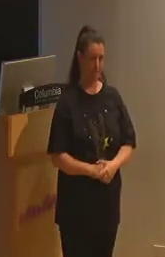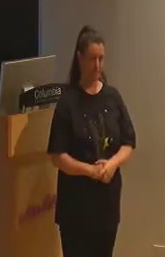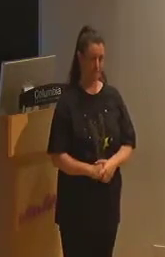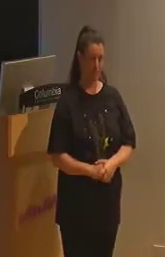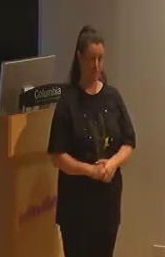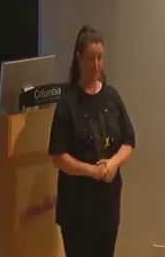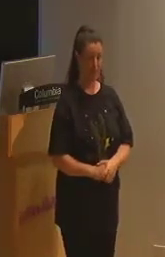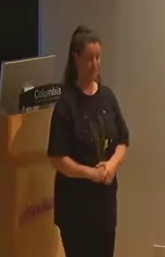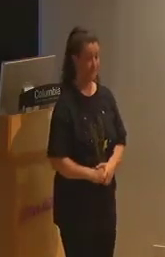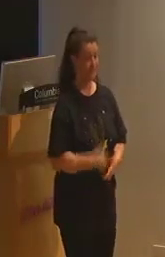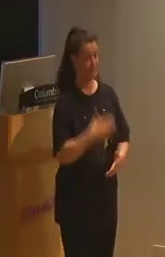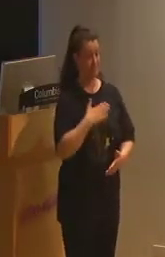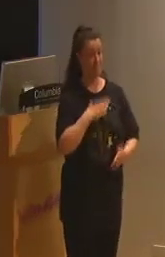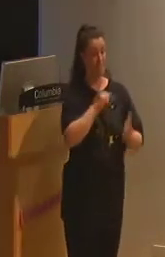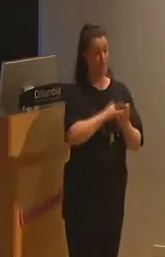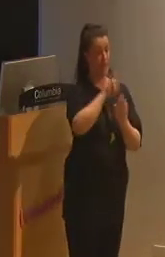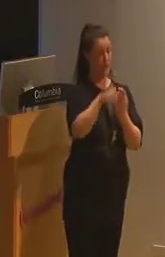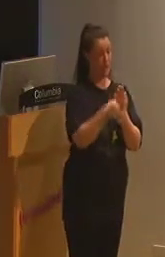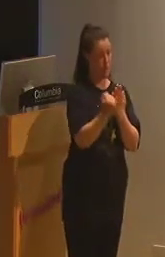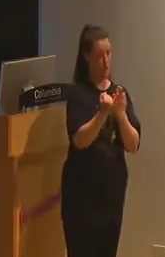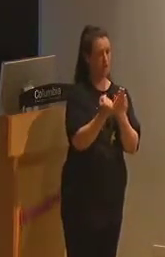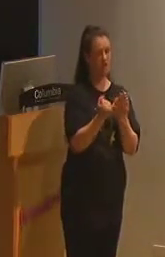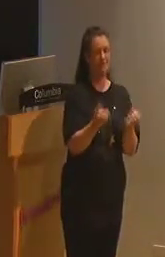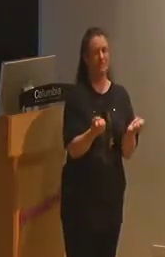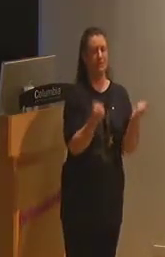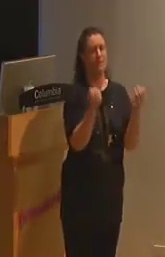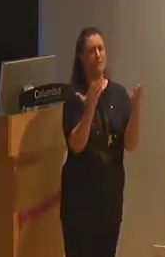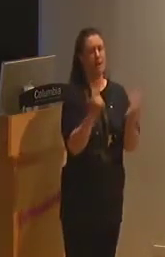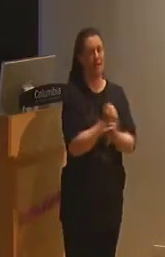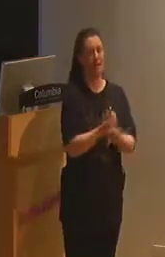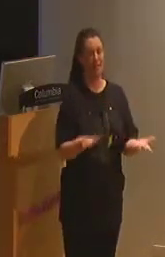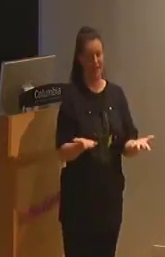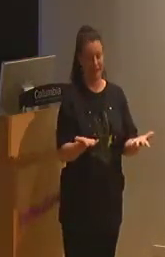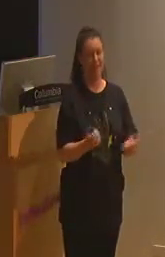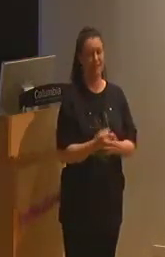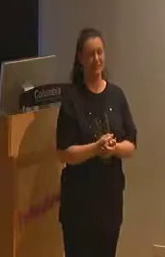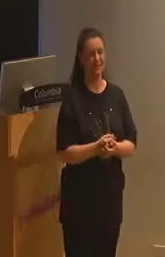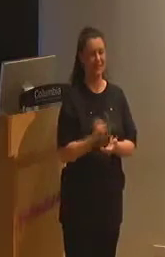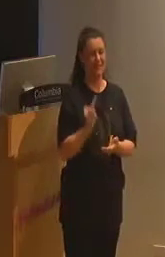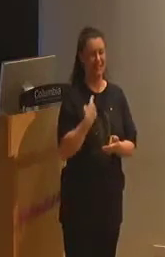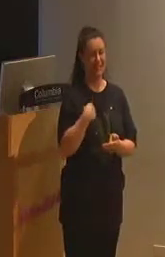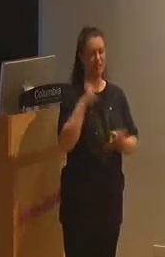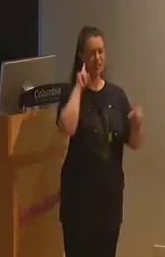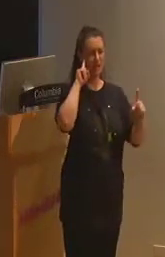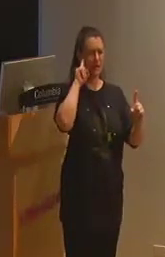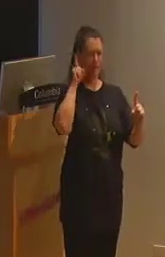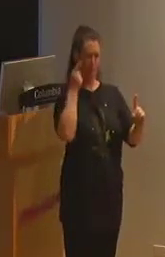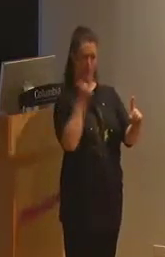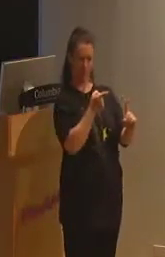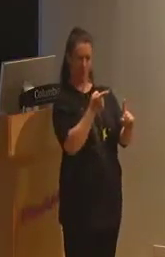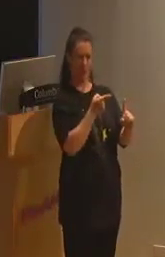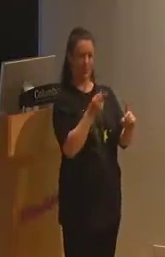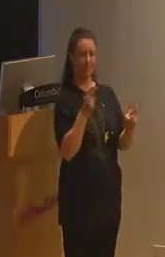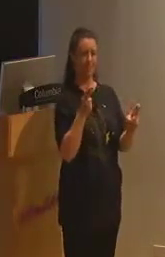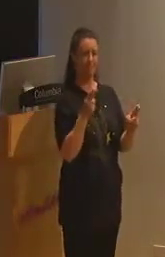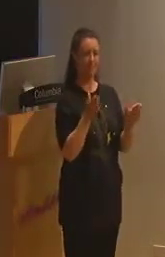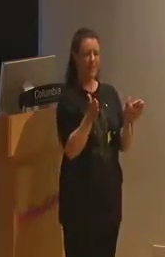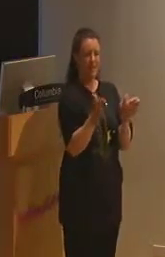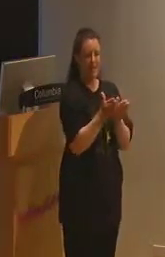Okay, so my project does many things, but I'm just going to keep the focus a little bit more narrow today.